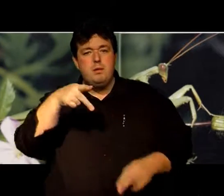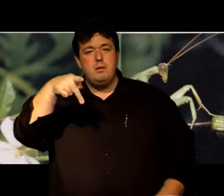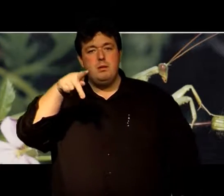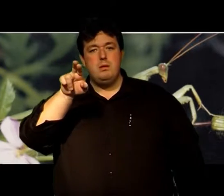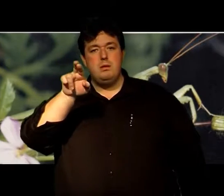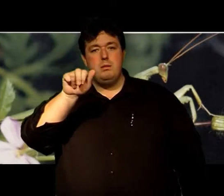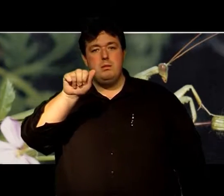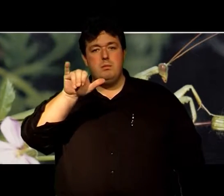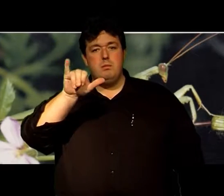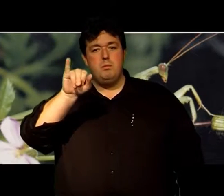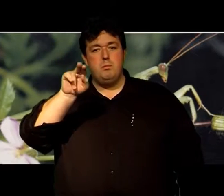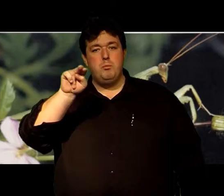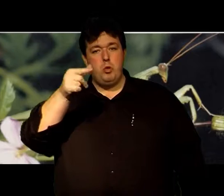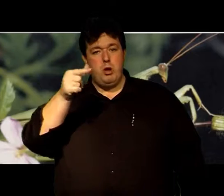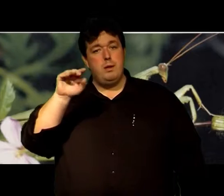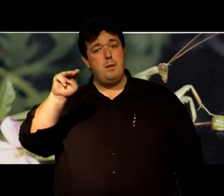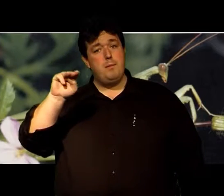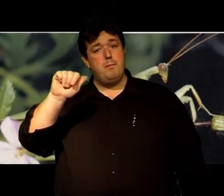This bug is called a praying mantis